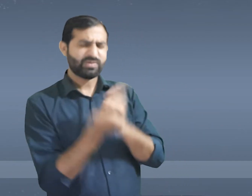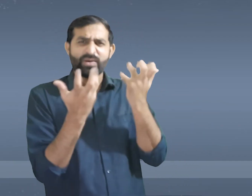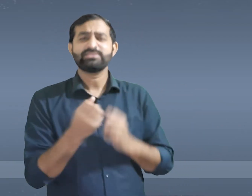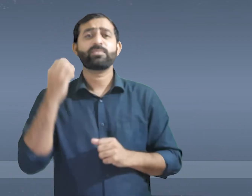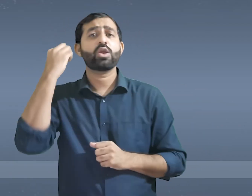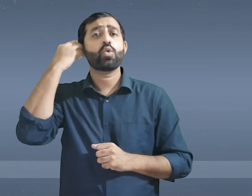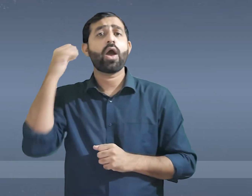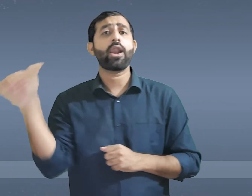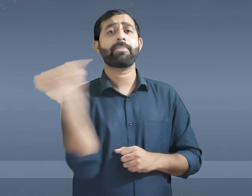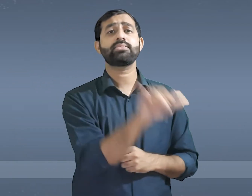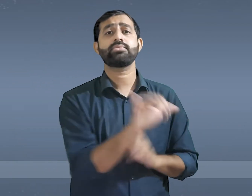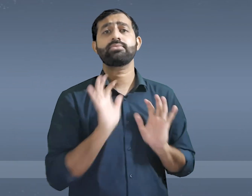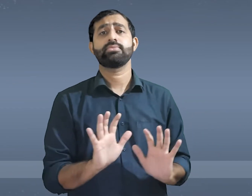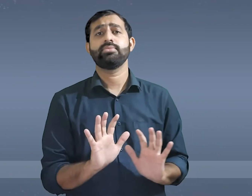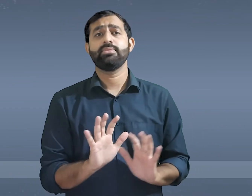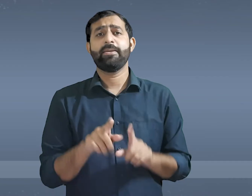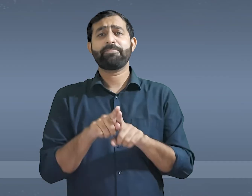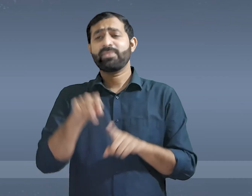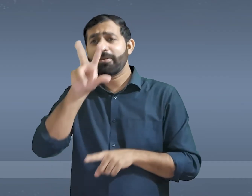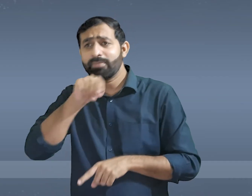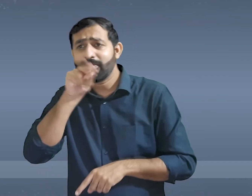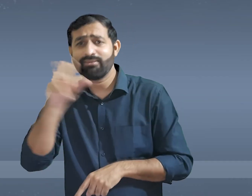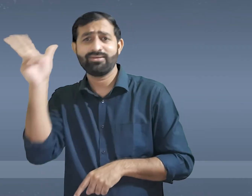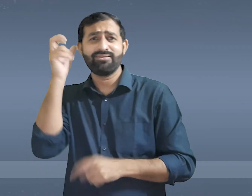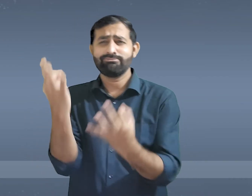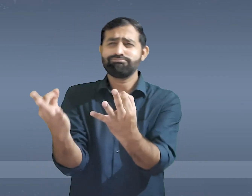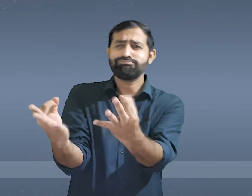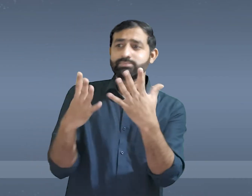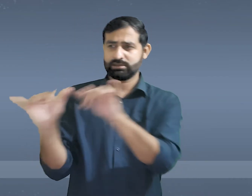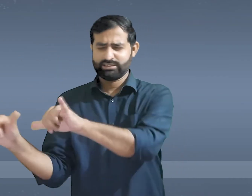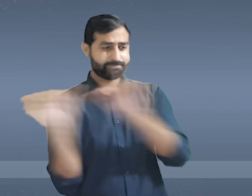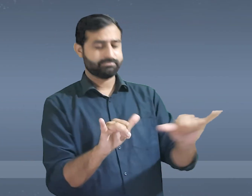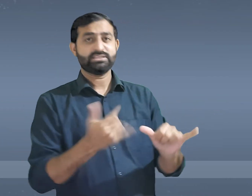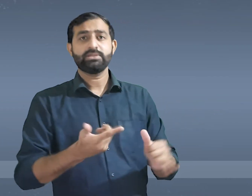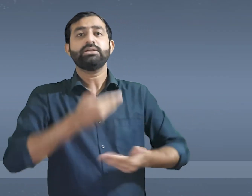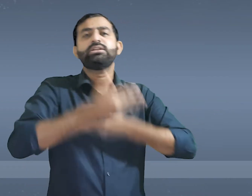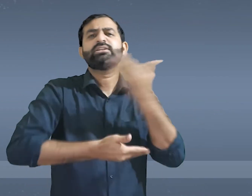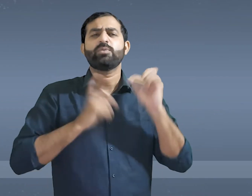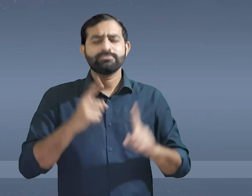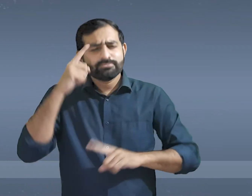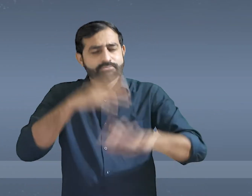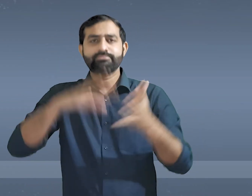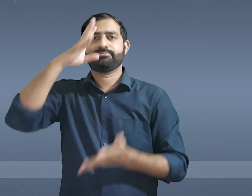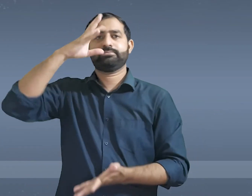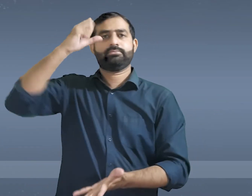They desired to make deaf people as hearing people. They wanted them to speak and hear. After